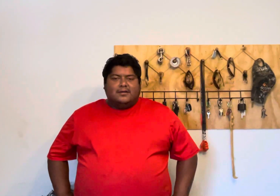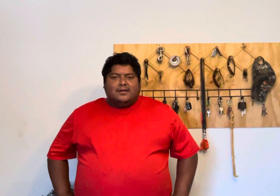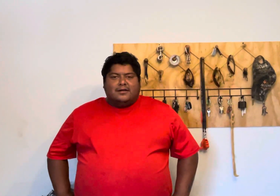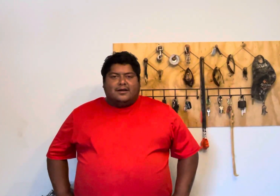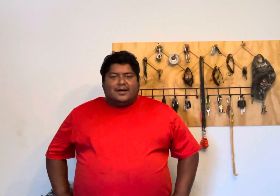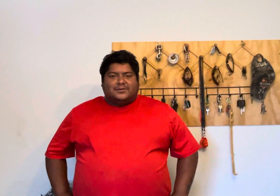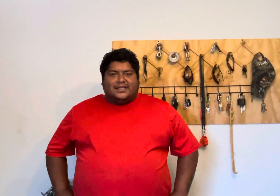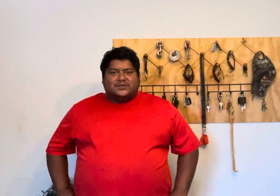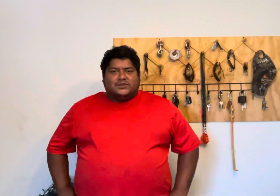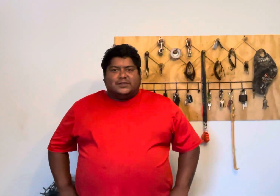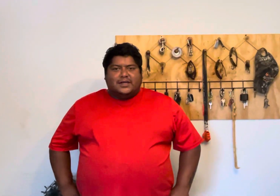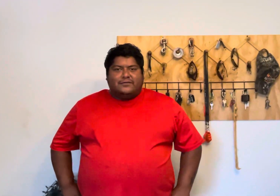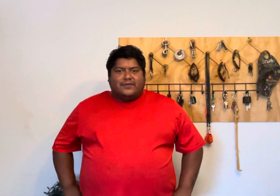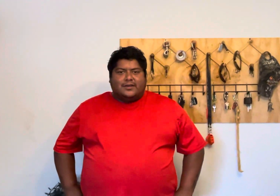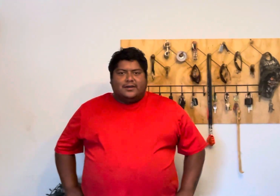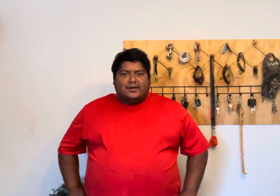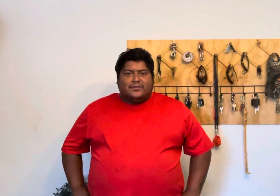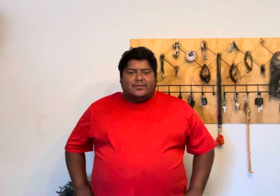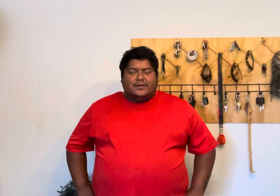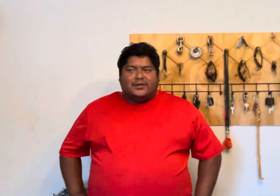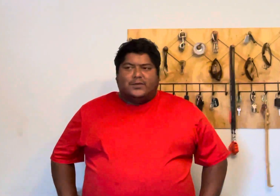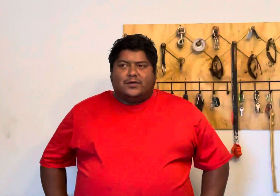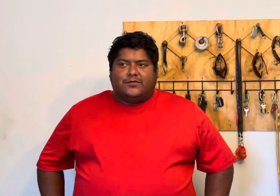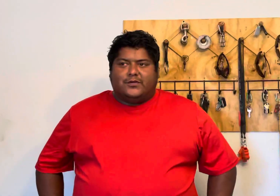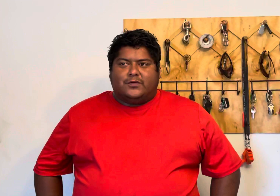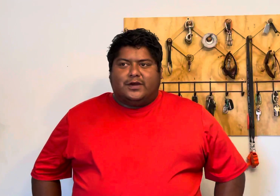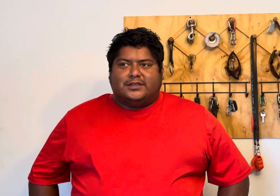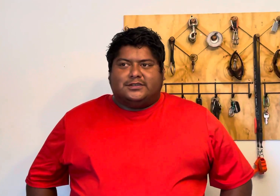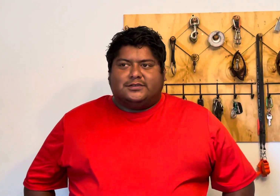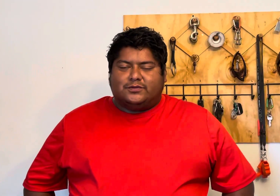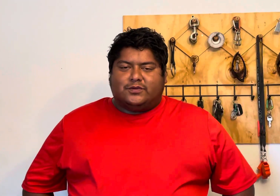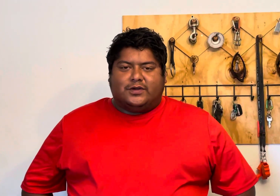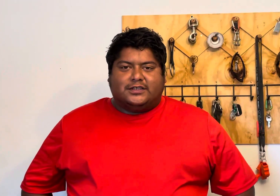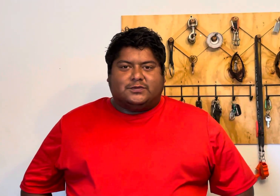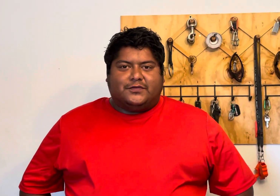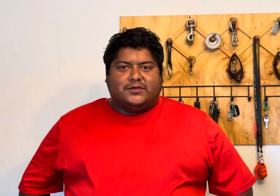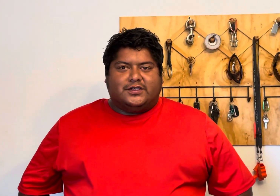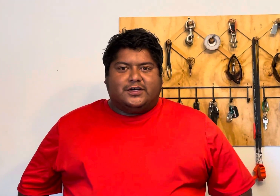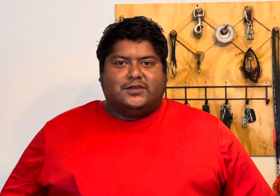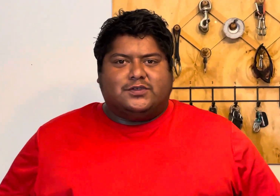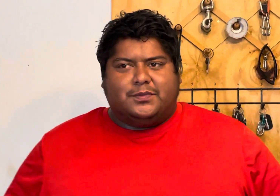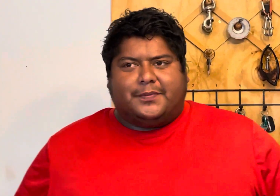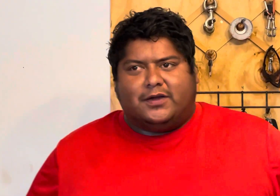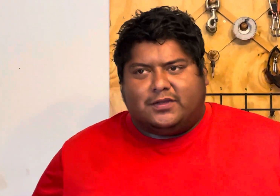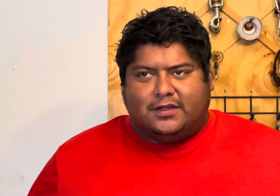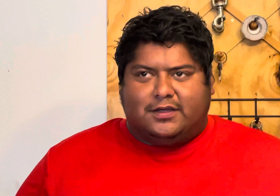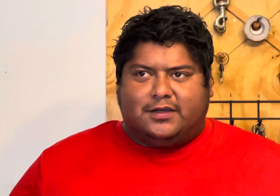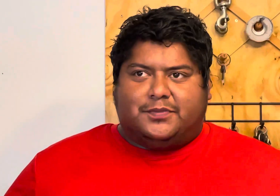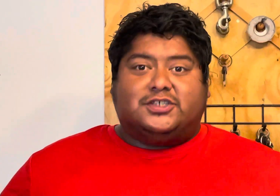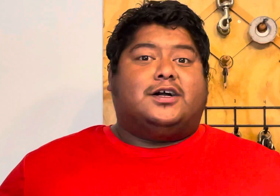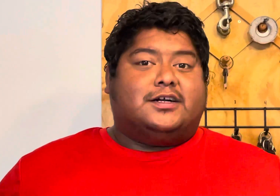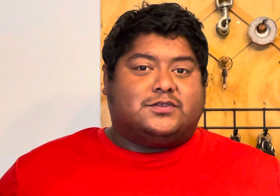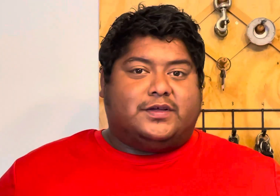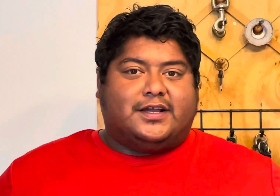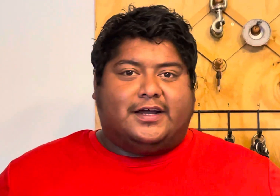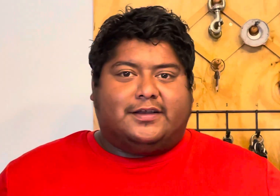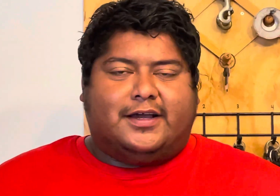hi i'm josh with true life and i'm here doing a review with roger with roger reviews here on youtube about the bush hogs we have gotten now